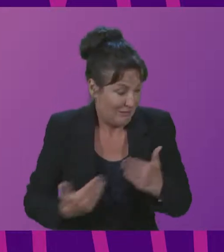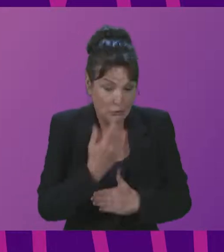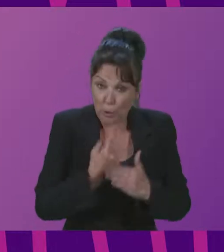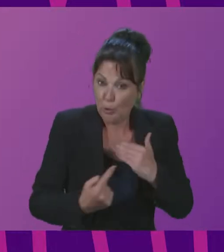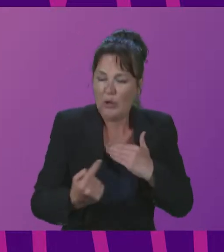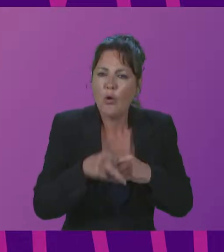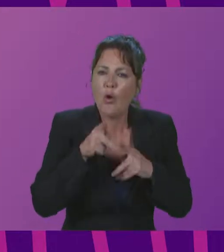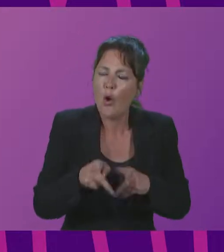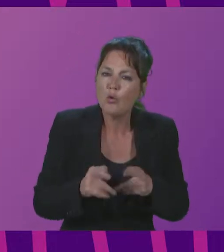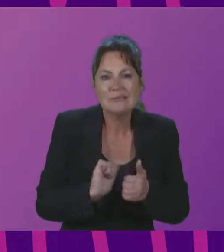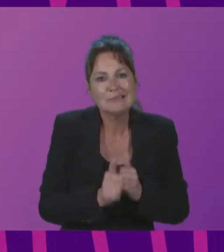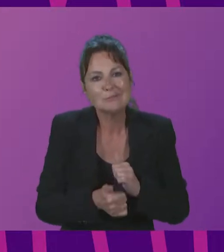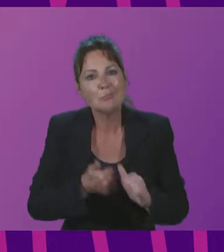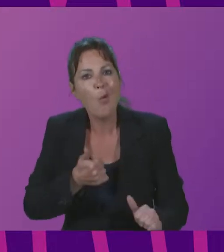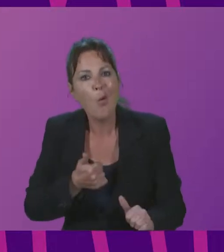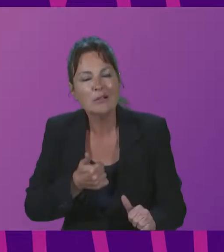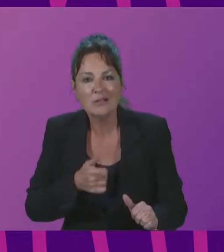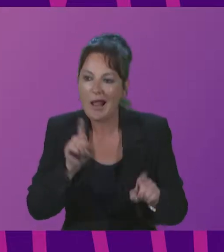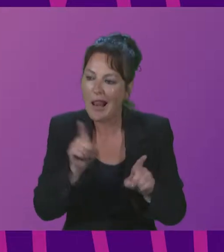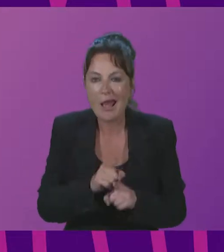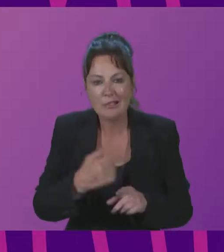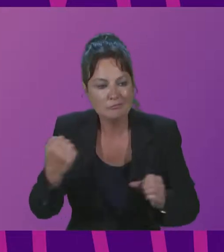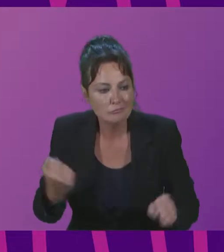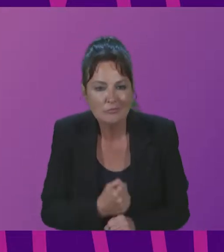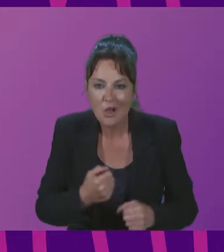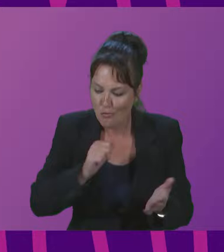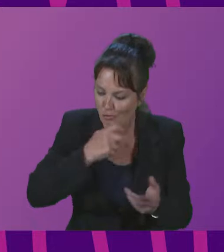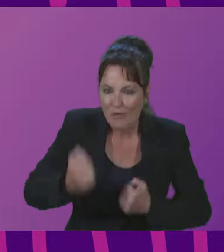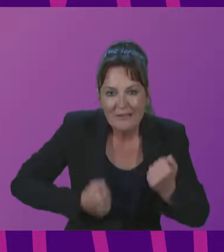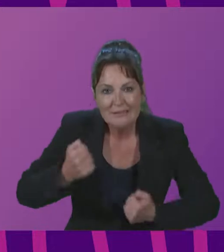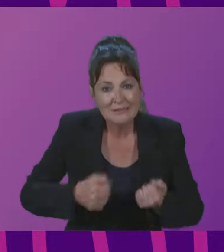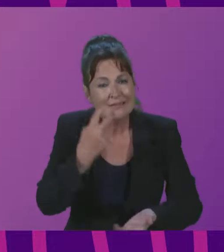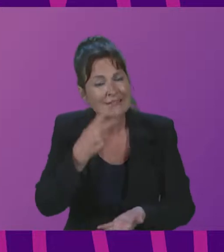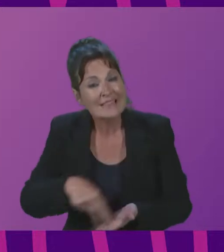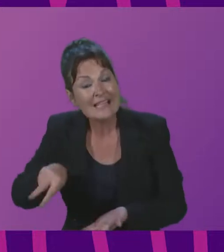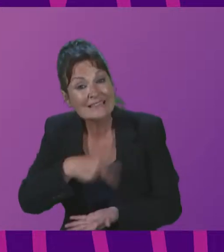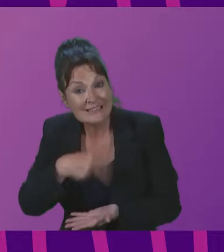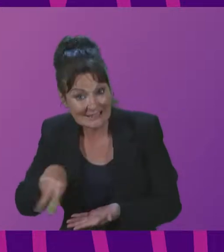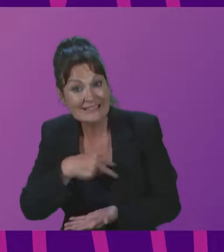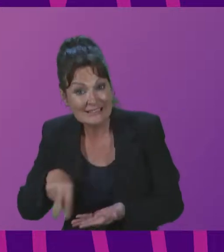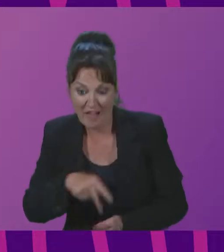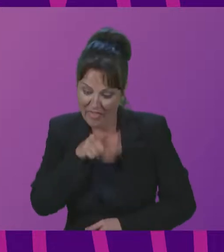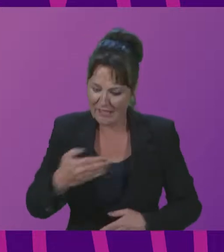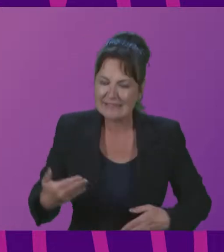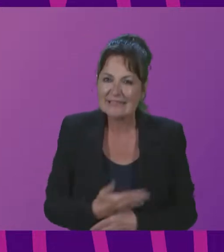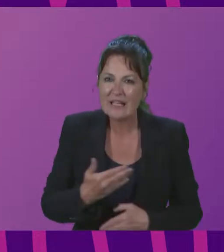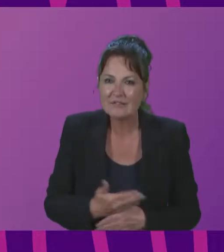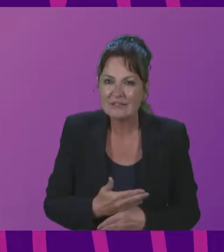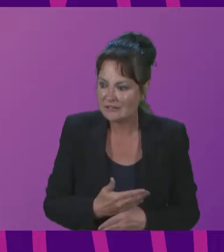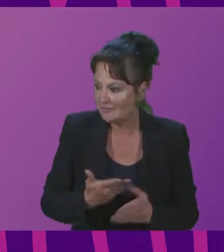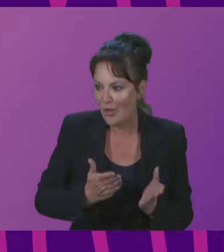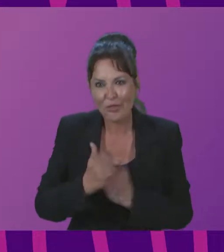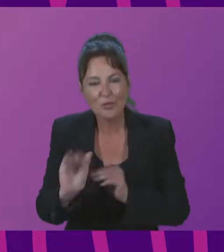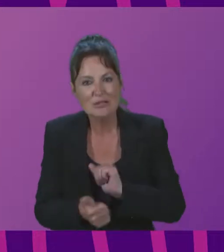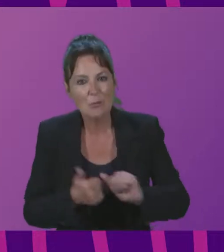sports such as wrestling, running and dancing. These are the activities in the sports